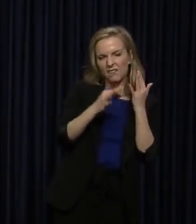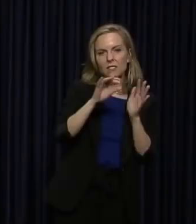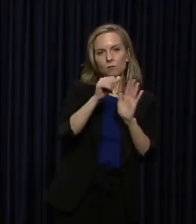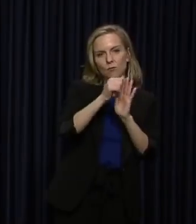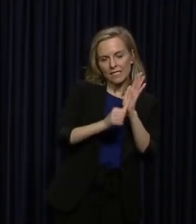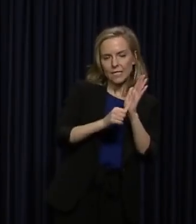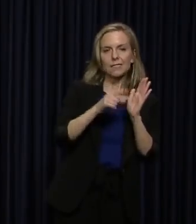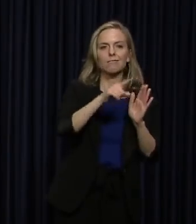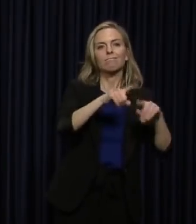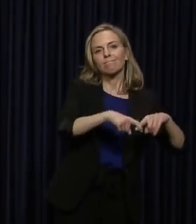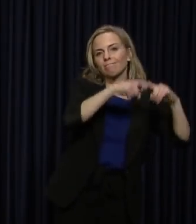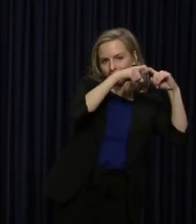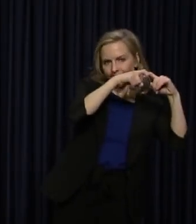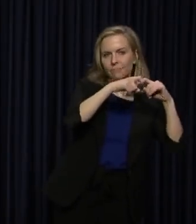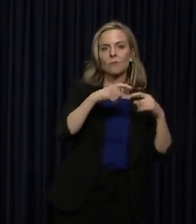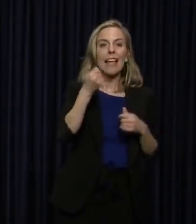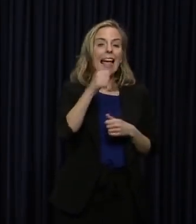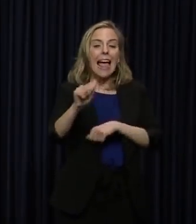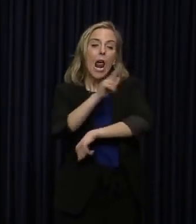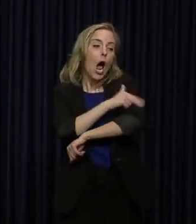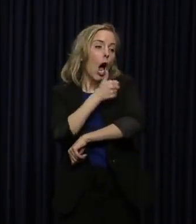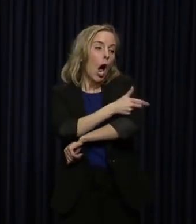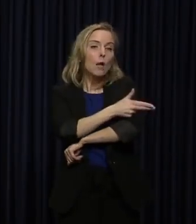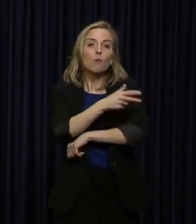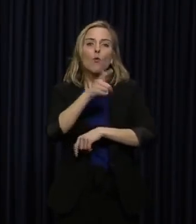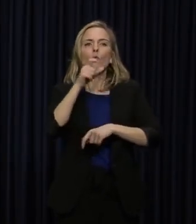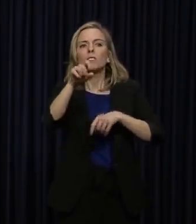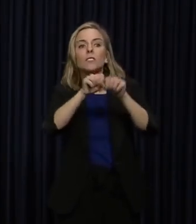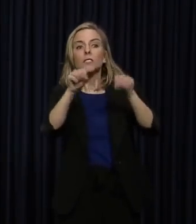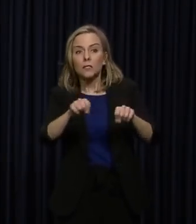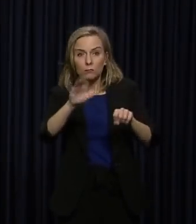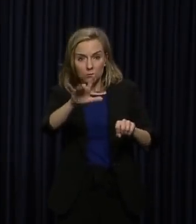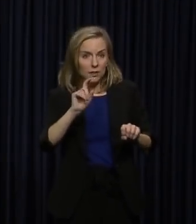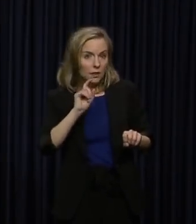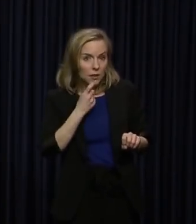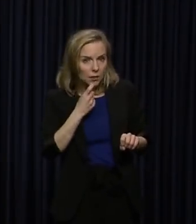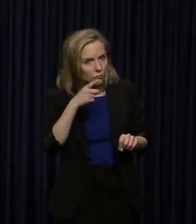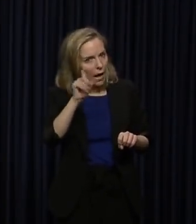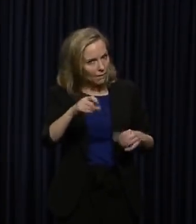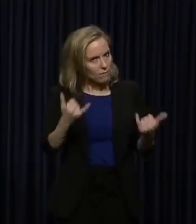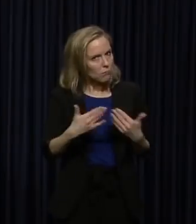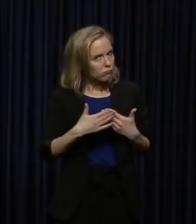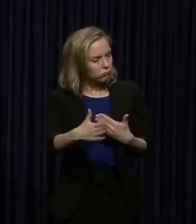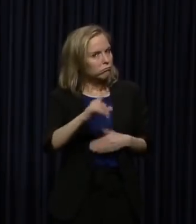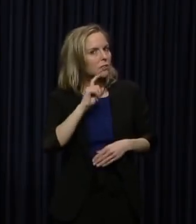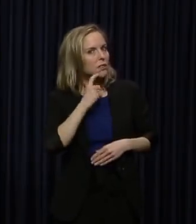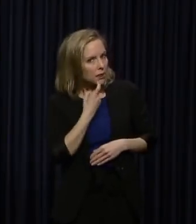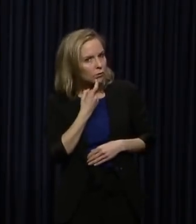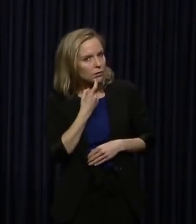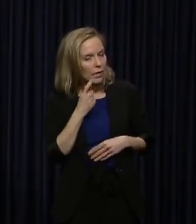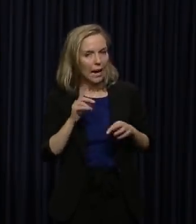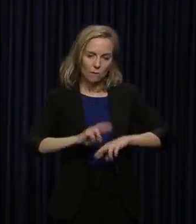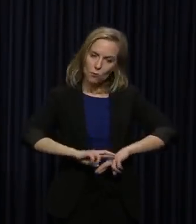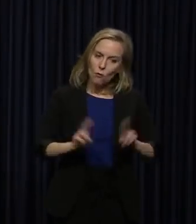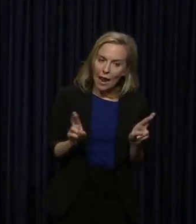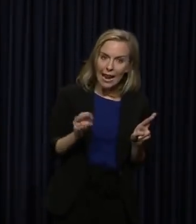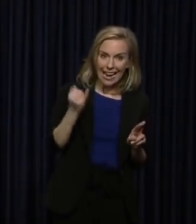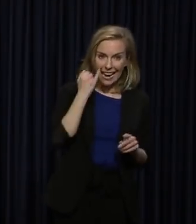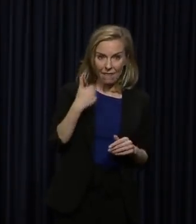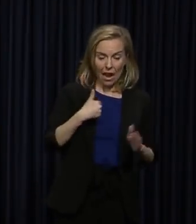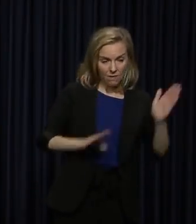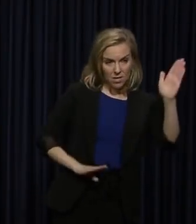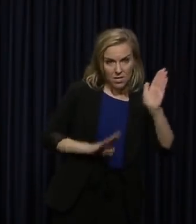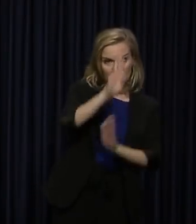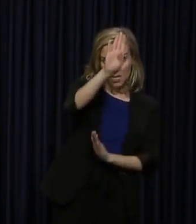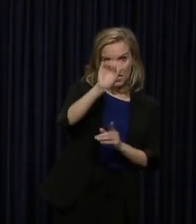any hospital or system that is not taking this seriously, you have to. We have to be ready if we have a